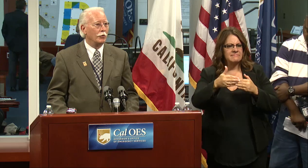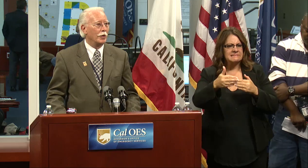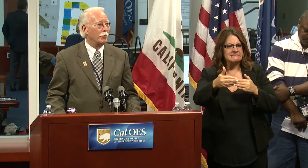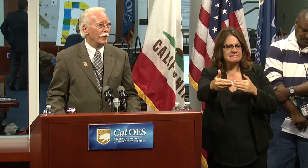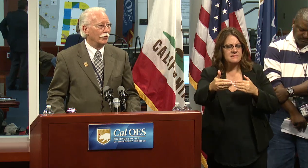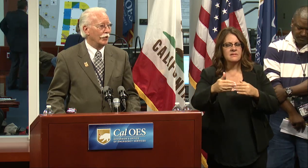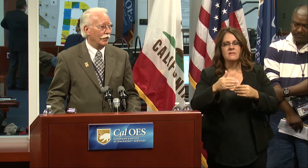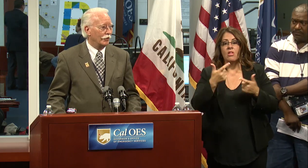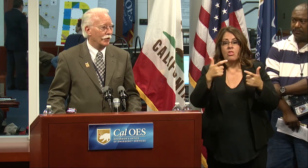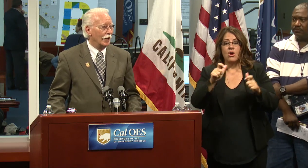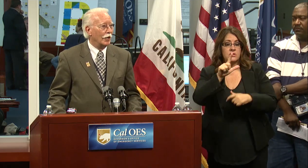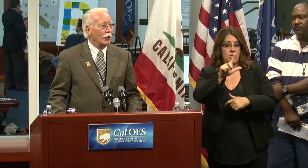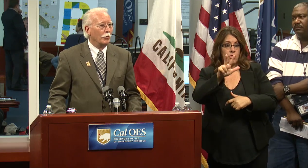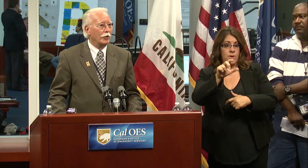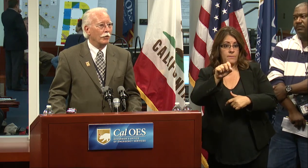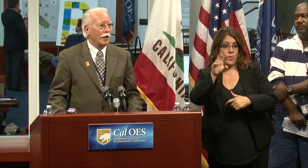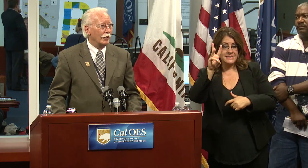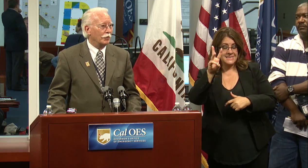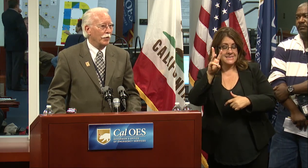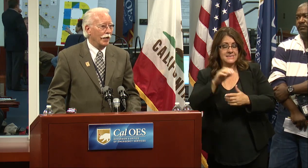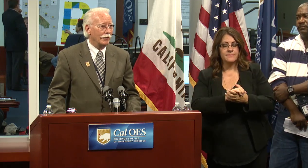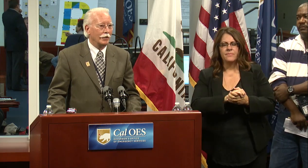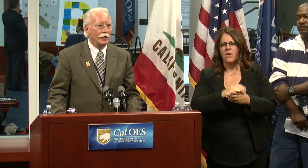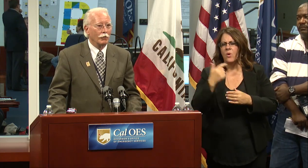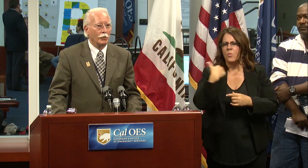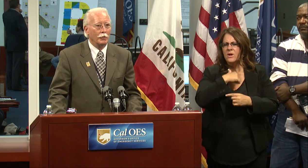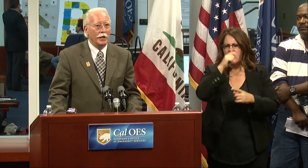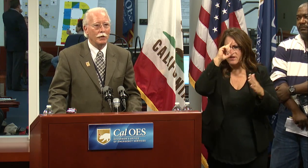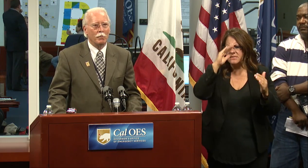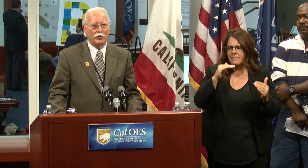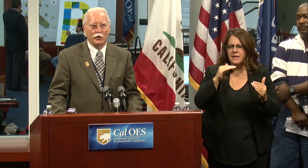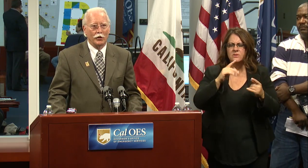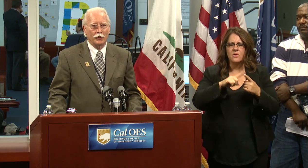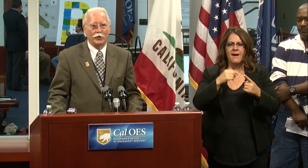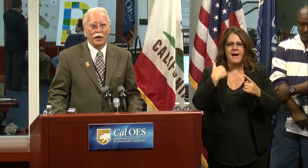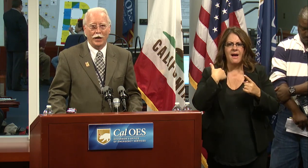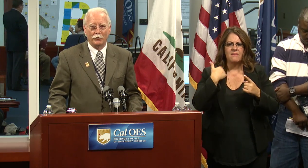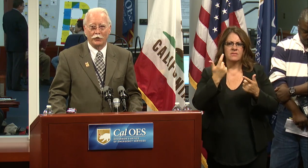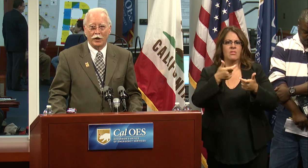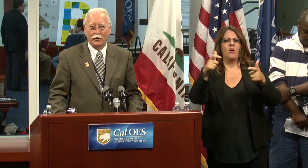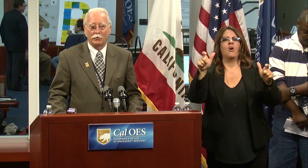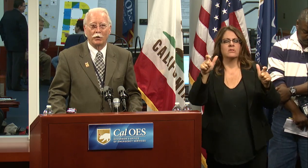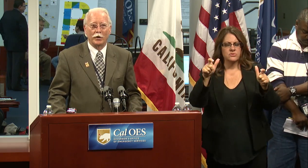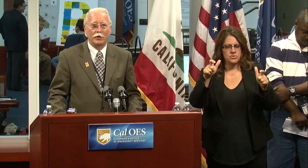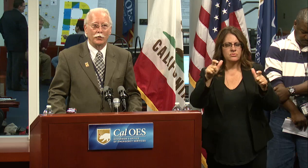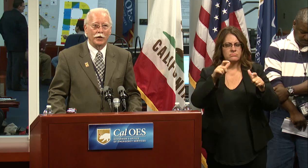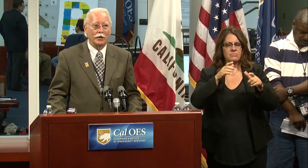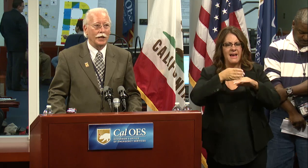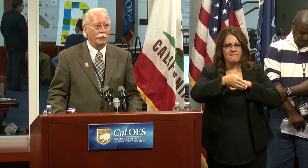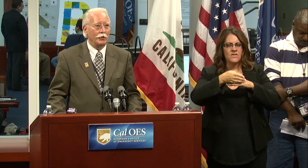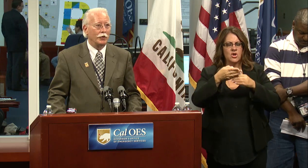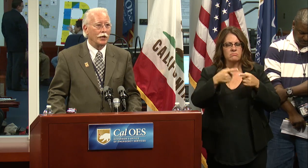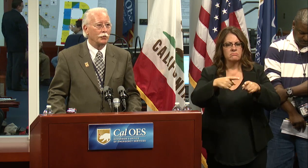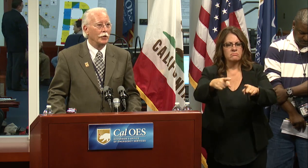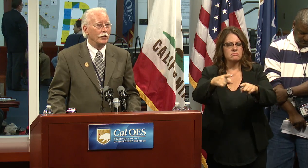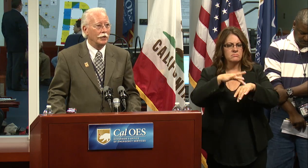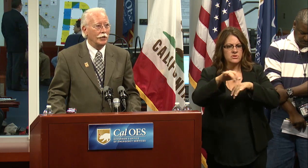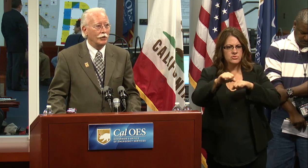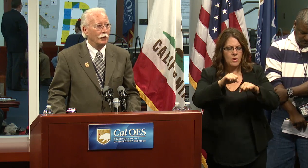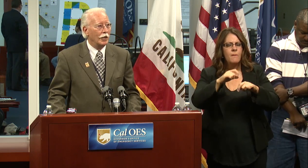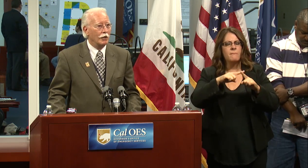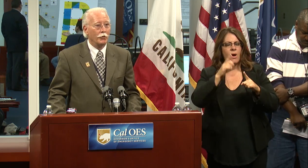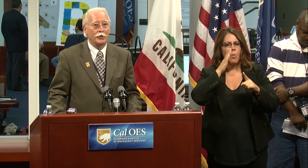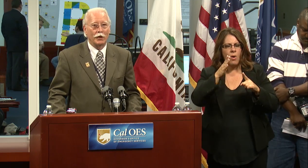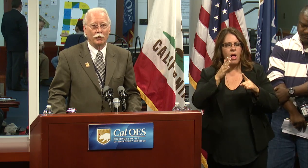magnitude 3.6. We do not expect that there will be much larger aftershocks, but we do think the aftershocks will